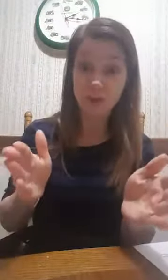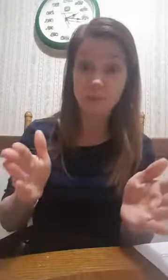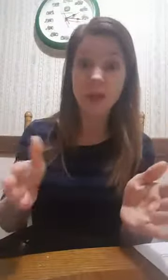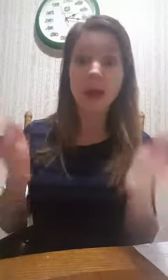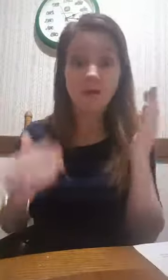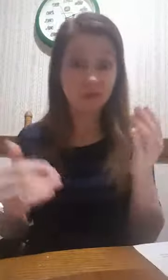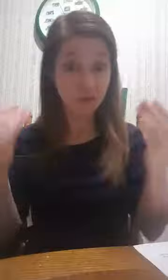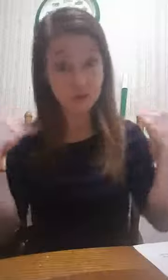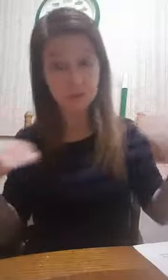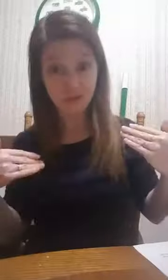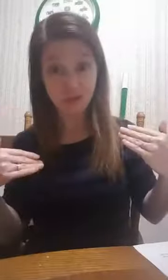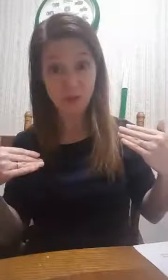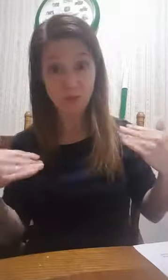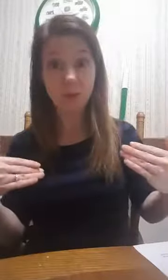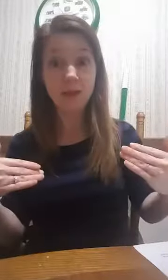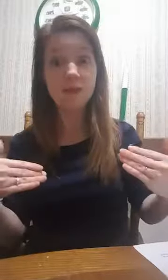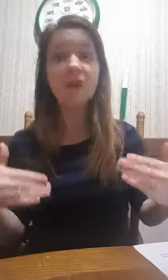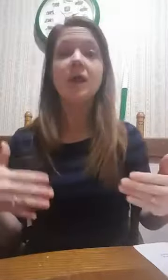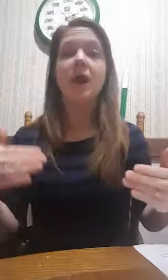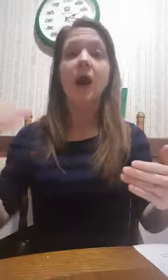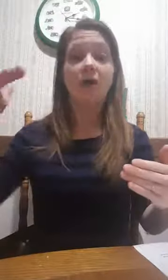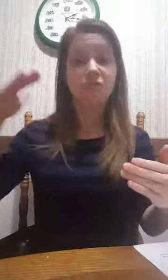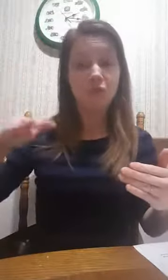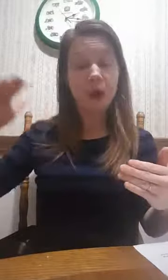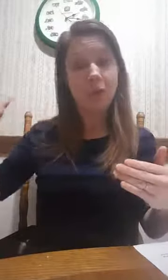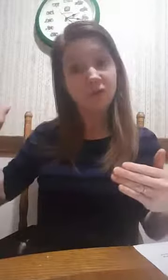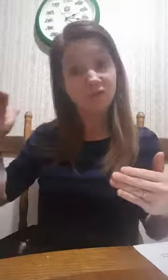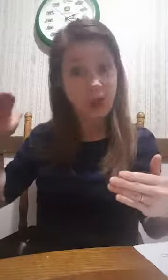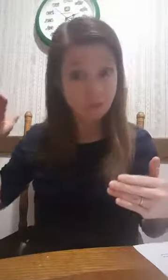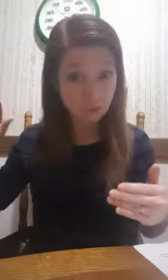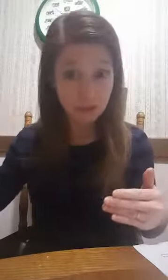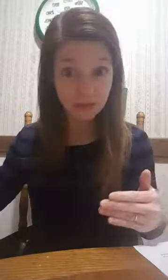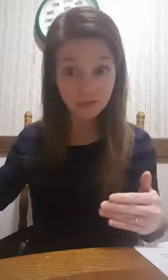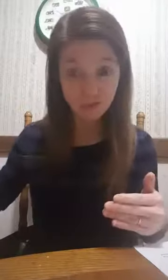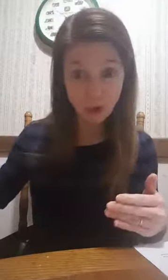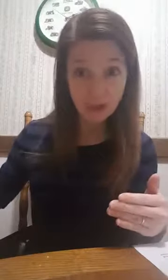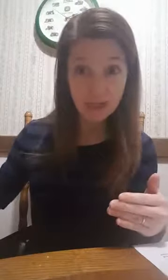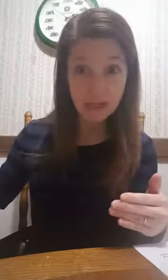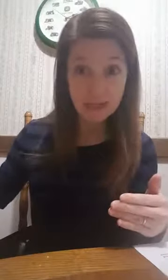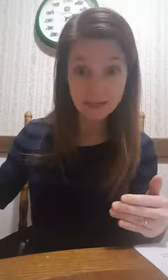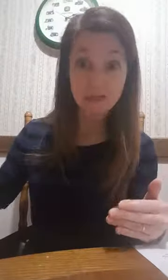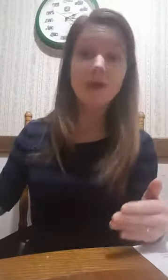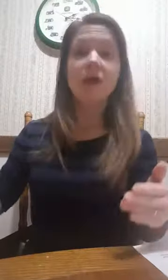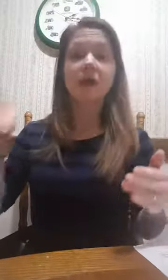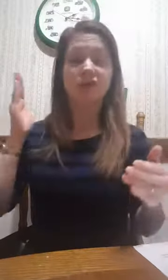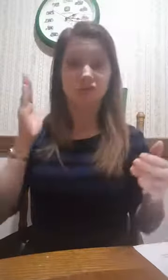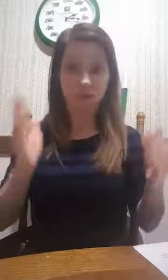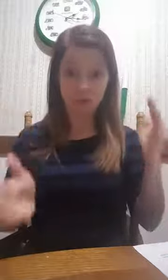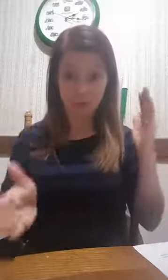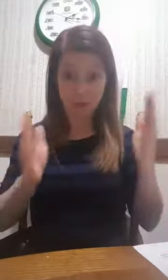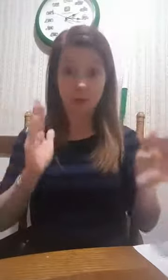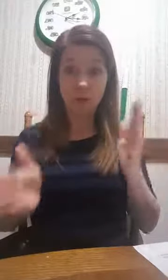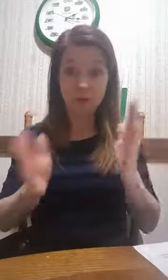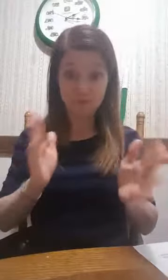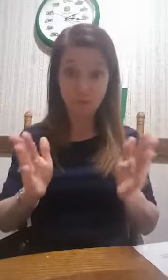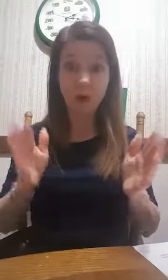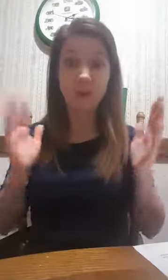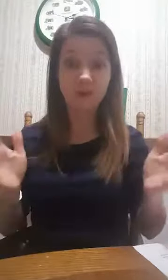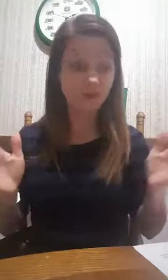a.m. However, if you live in Michigan, where we live, a few hours after it gets dark at night, and then four hours, that's